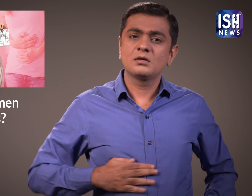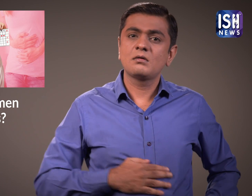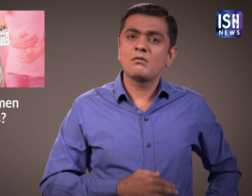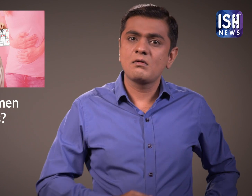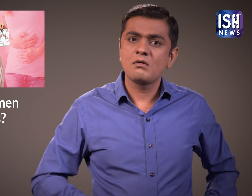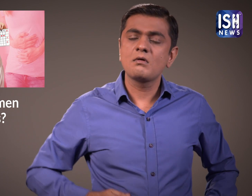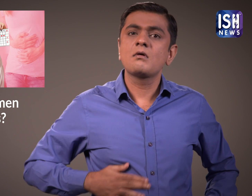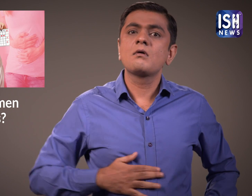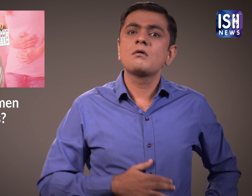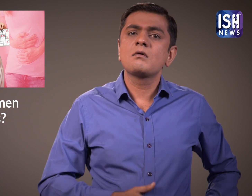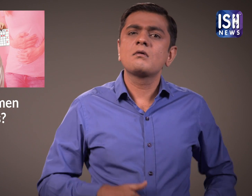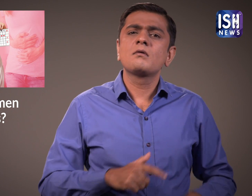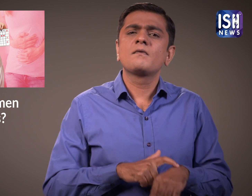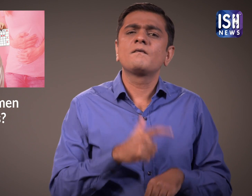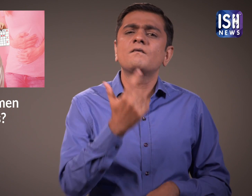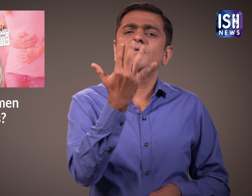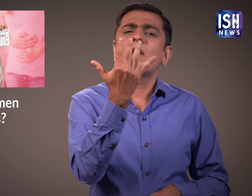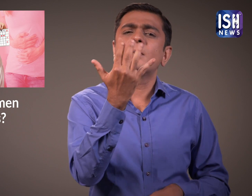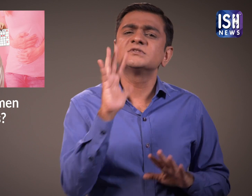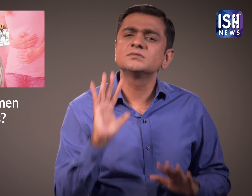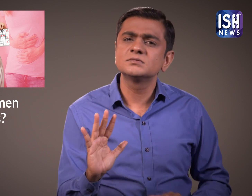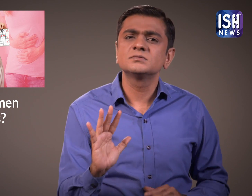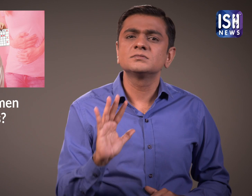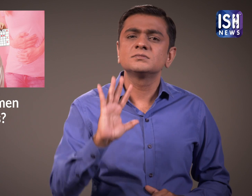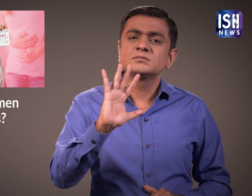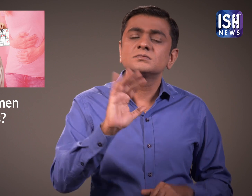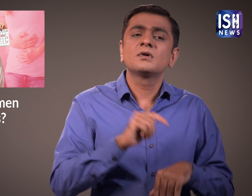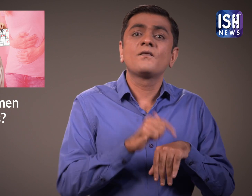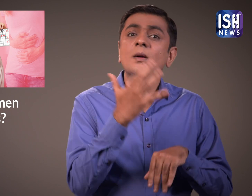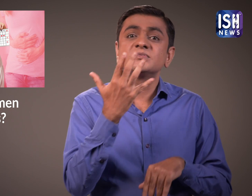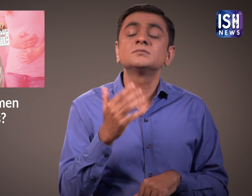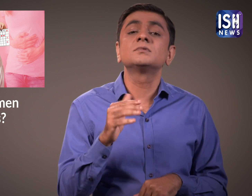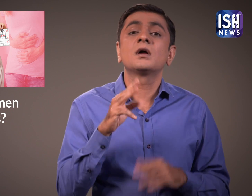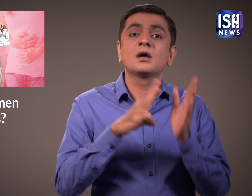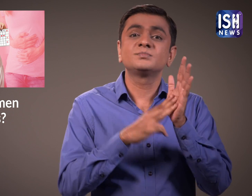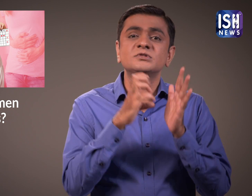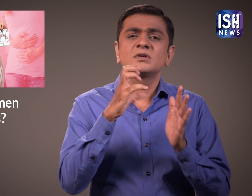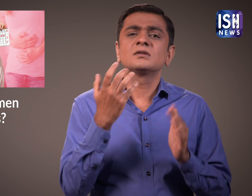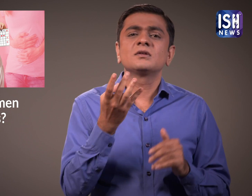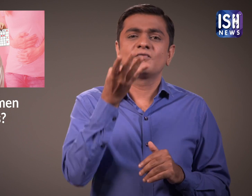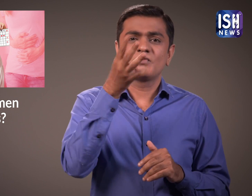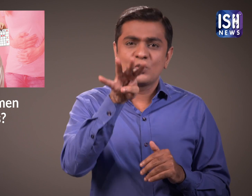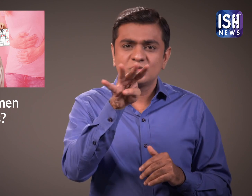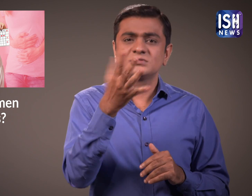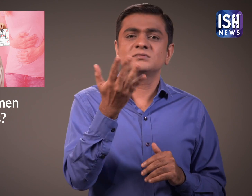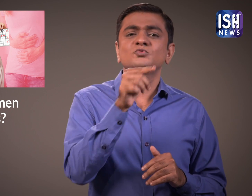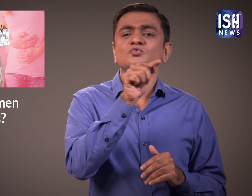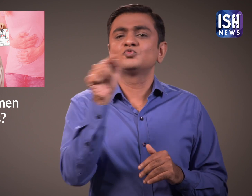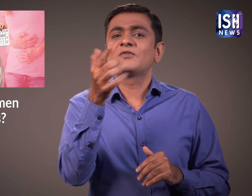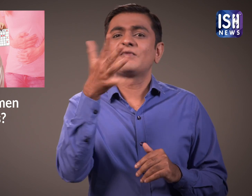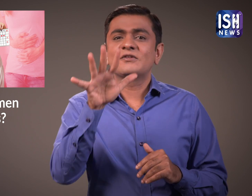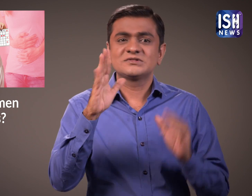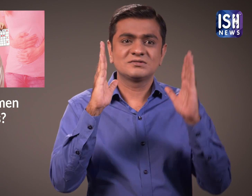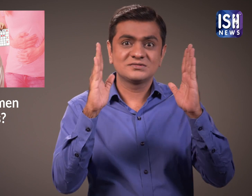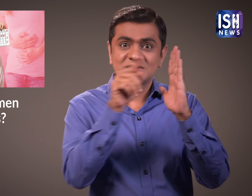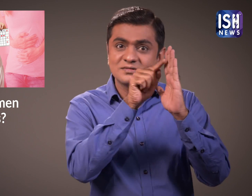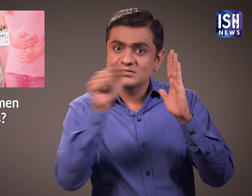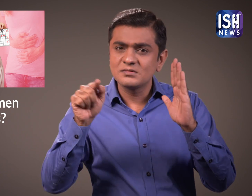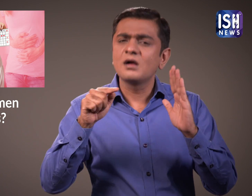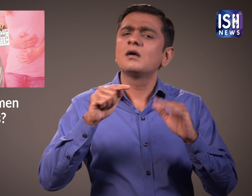Massage a few drops of this mixture on your abdomen in a circular motion for 5 minutes every day during periods. It will